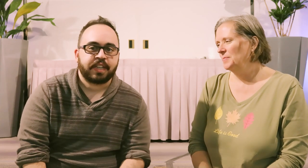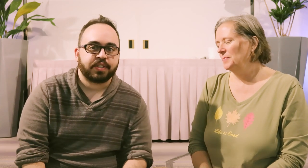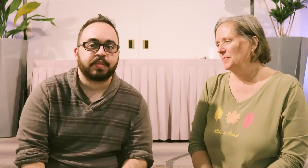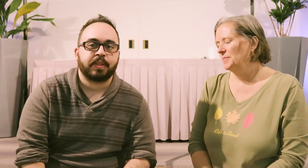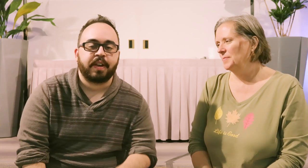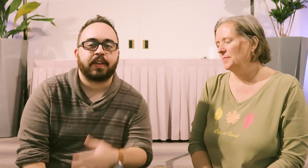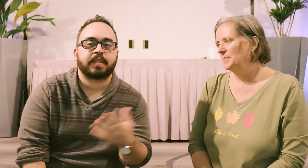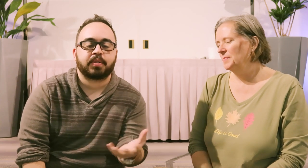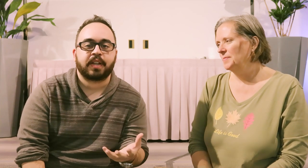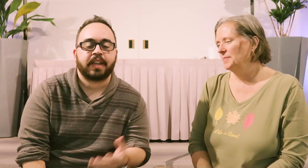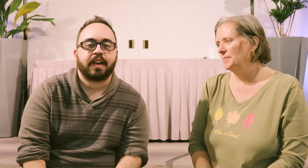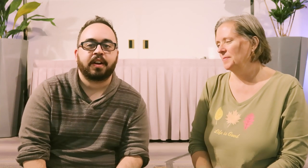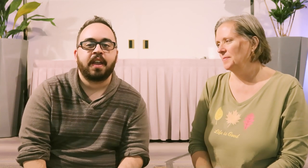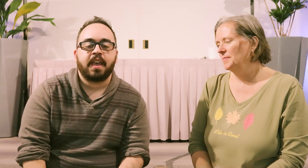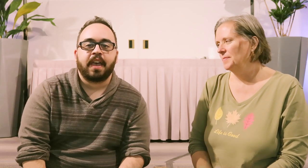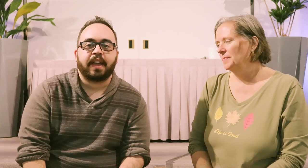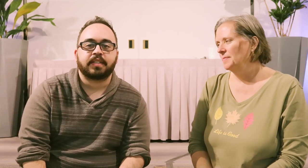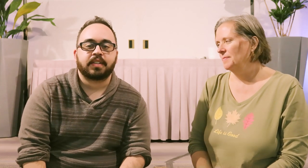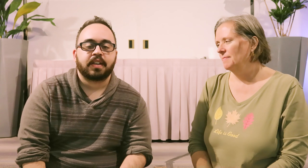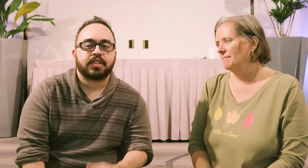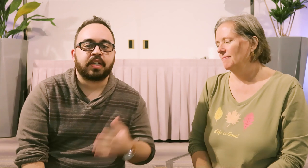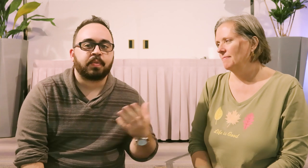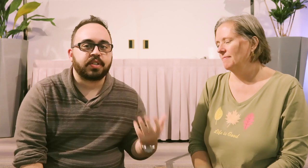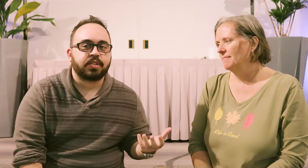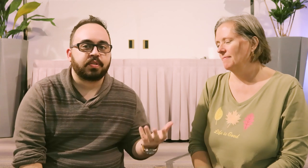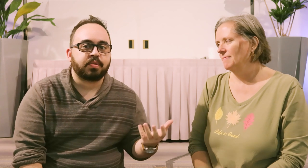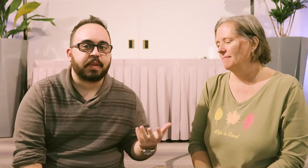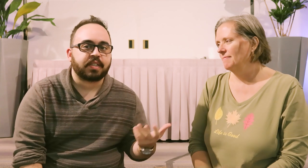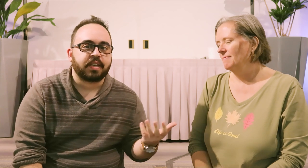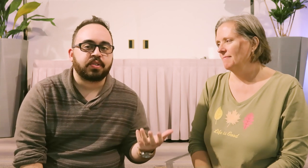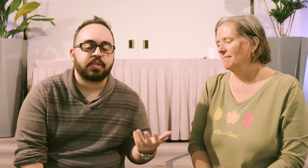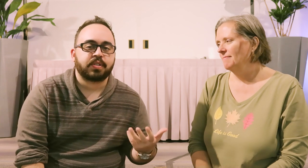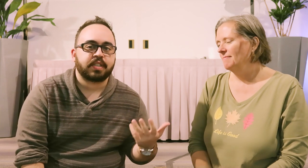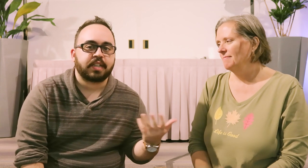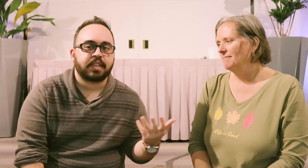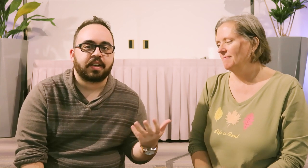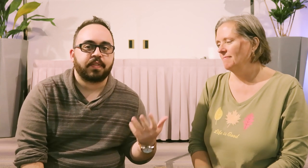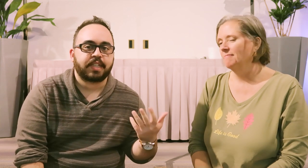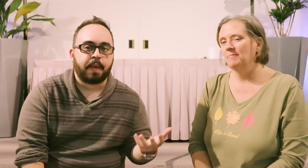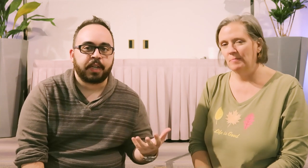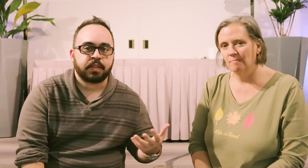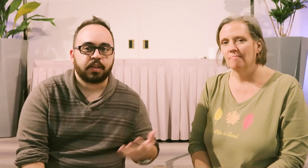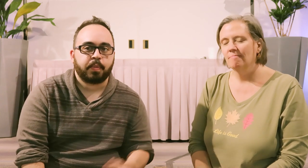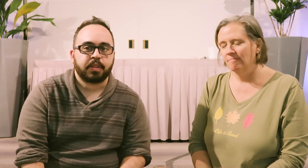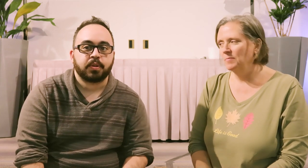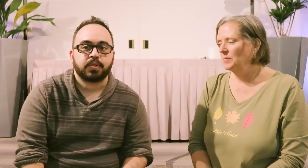Angeles with my friends at Personality Hacker and she wants to basically introduce this idea of tapping to help with emotional